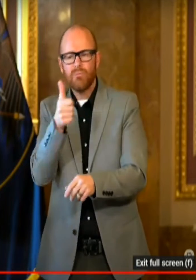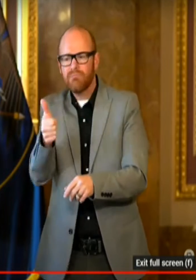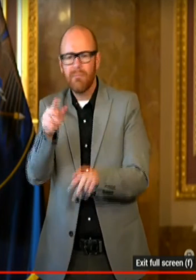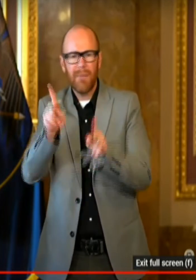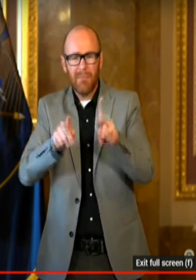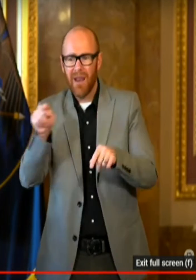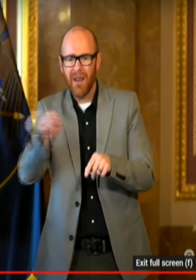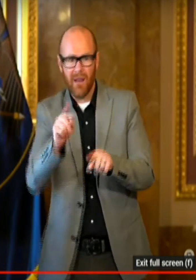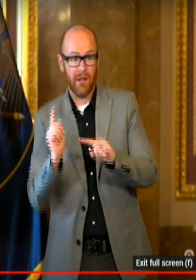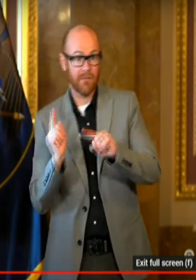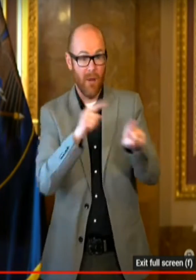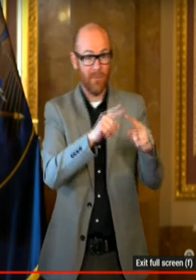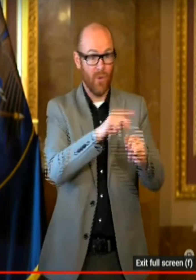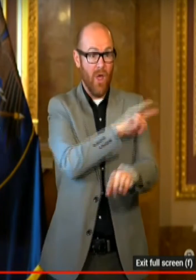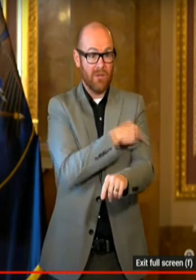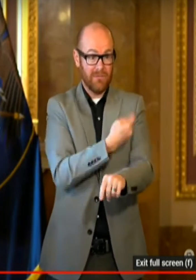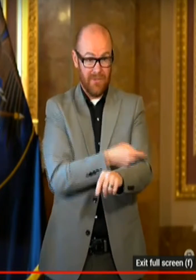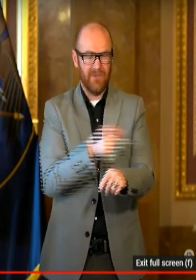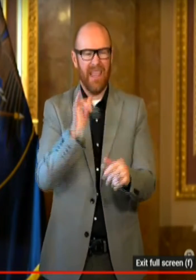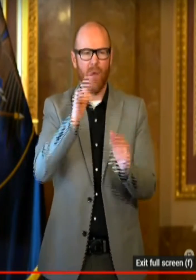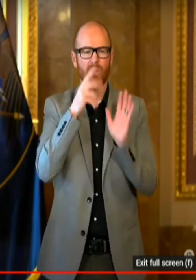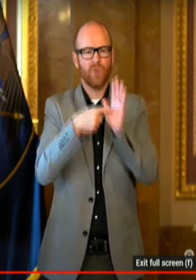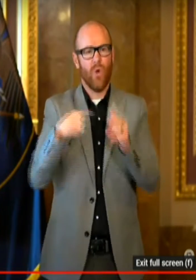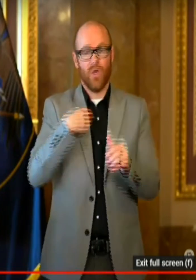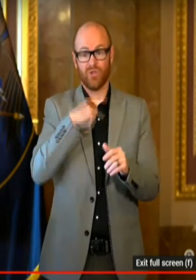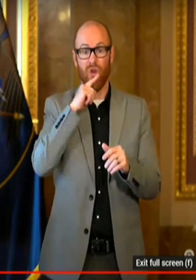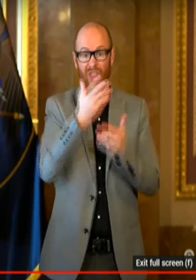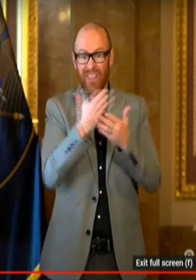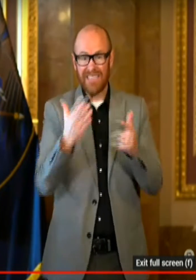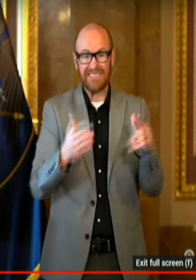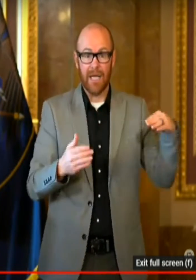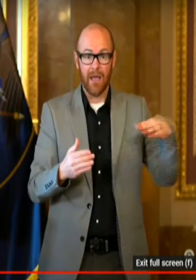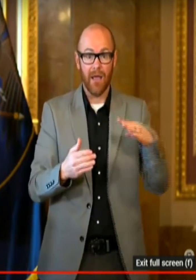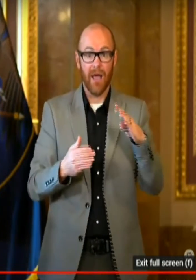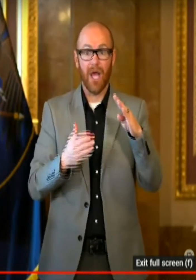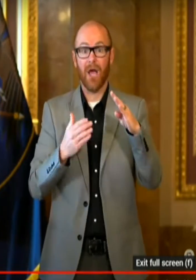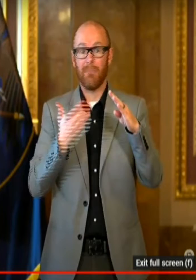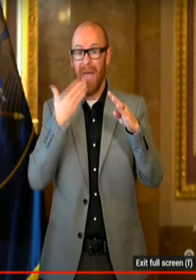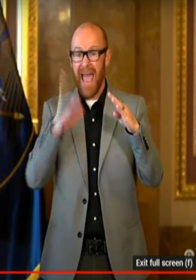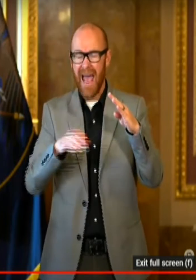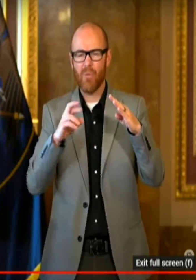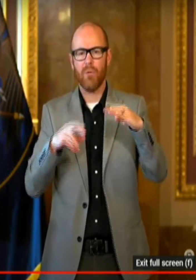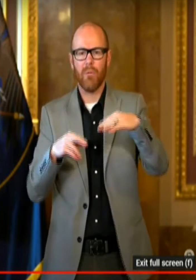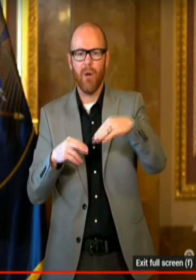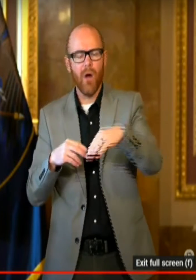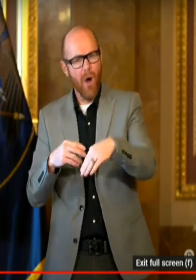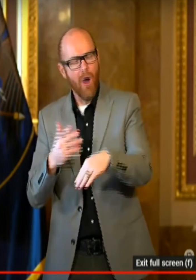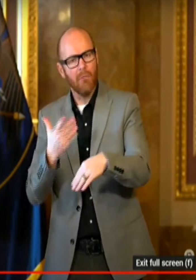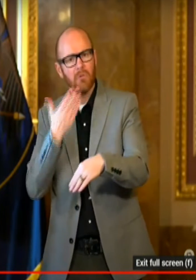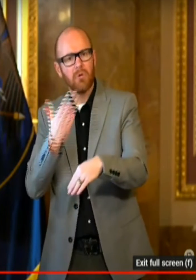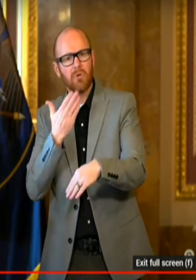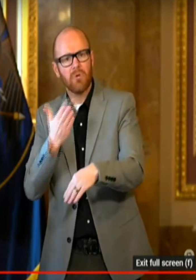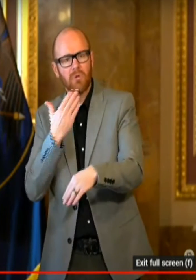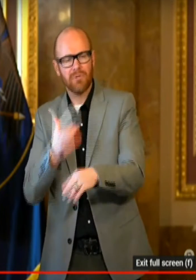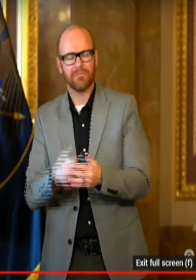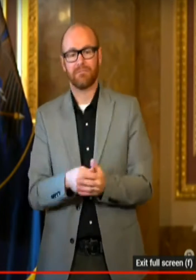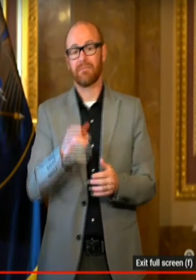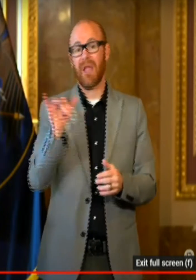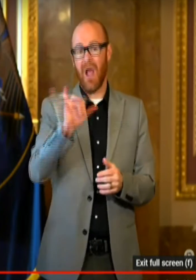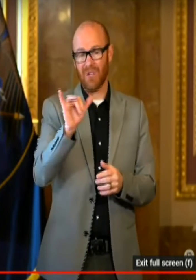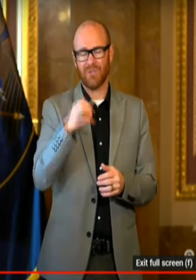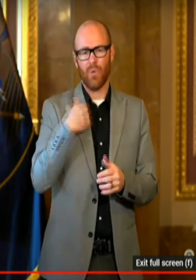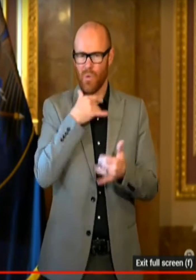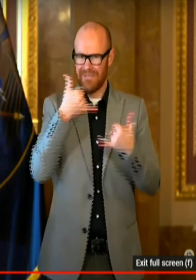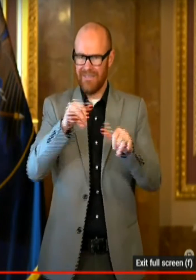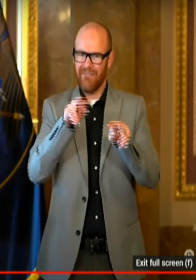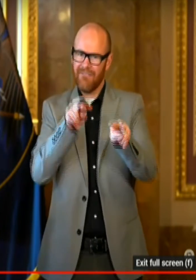if things are getting worse, are they getting better. And we also have that ultimate indicators, hospitalizations and deaths. And we will